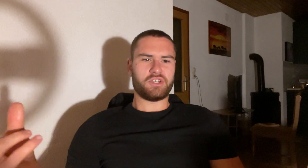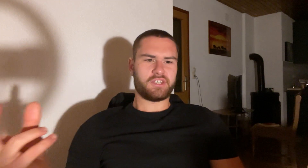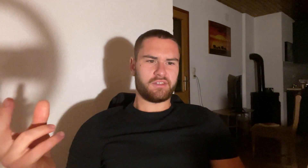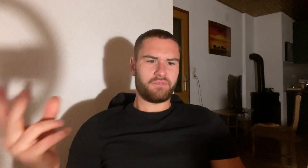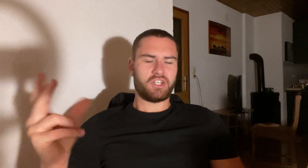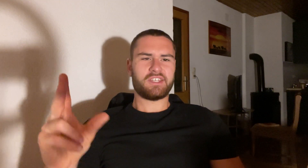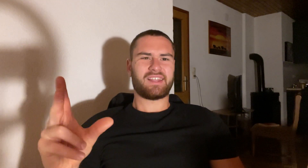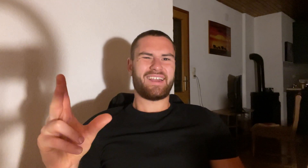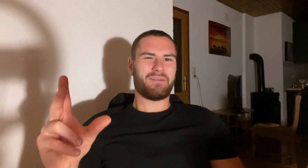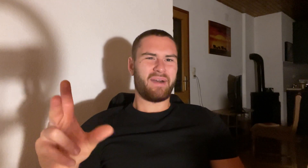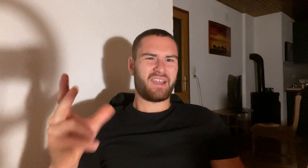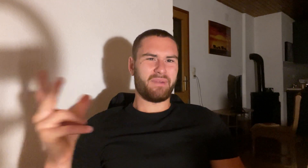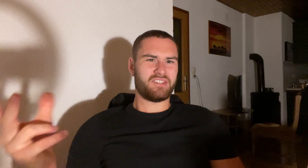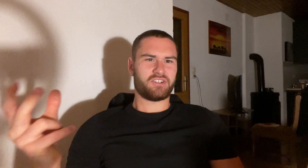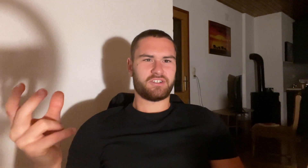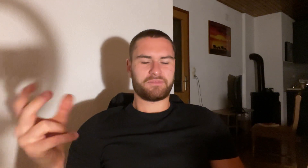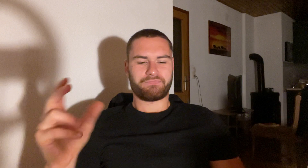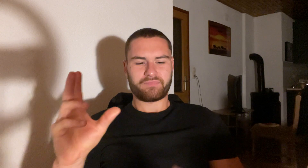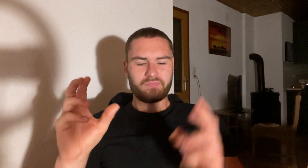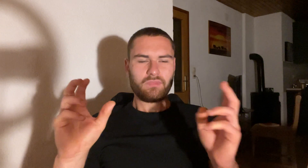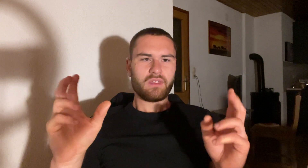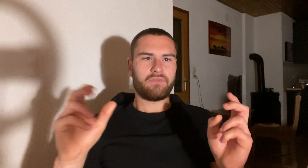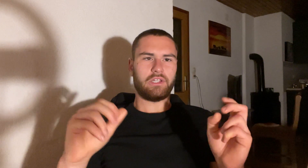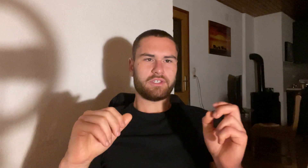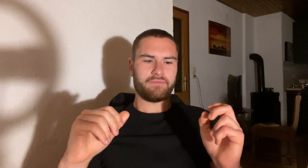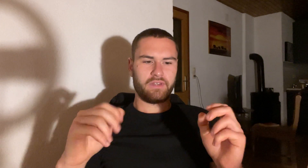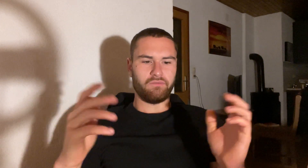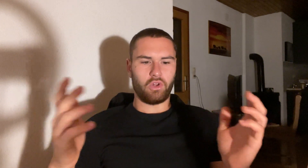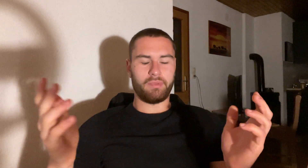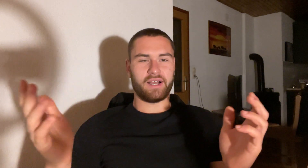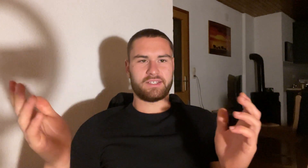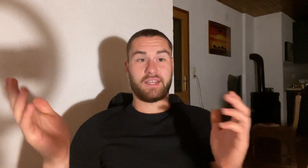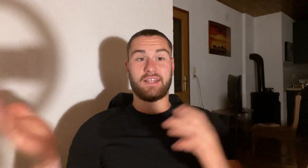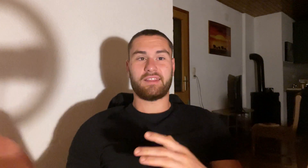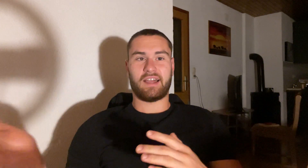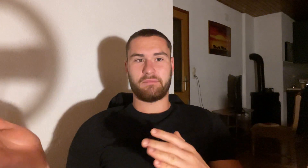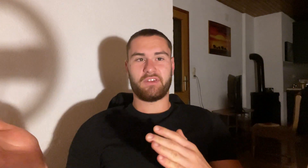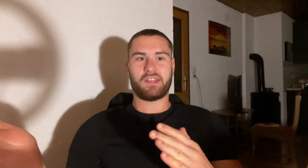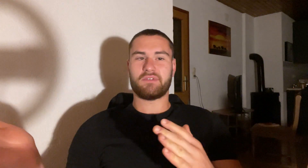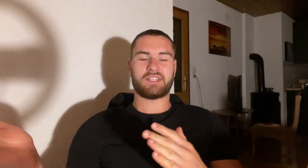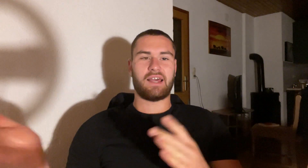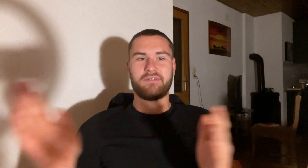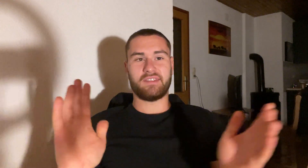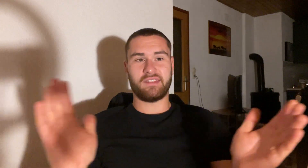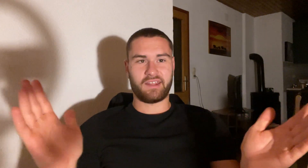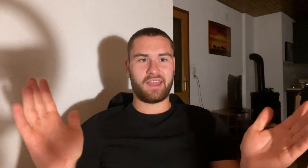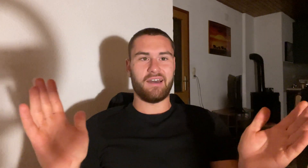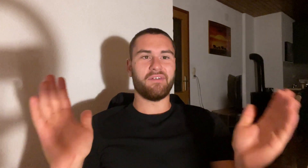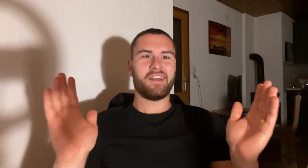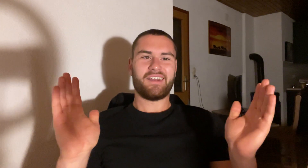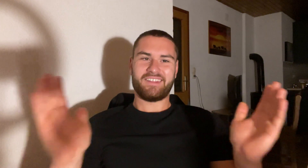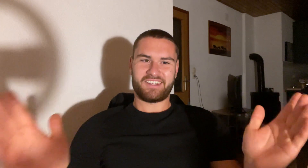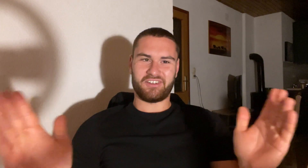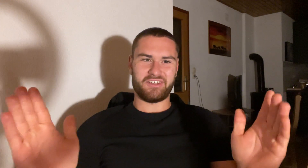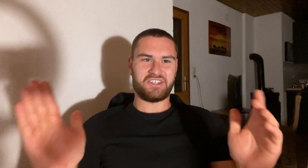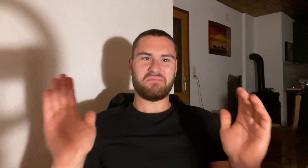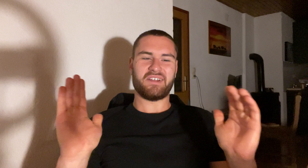which isn't, which isn't like Mike Mentor's philosophy involved because at that time when he was alive, he didn't have technology, but